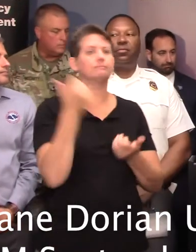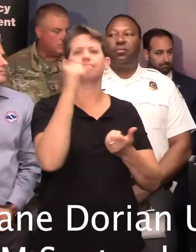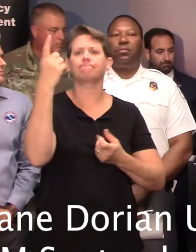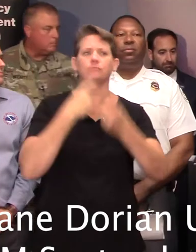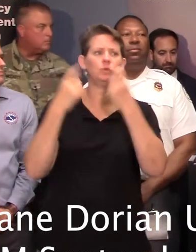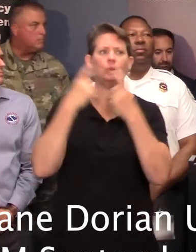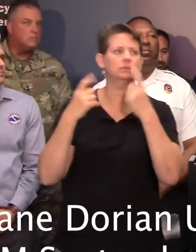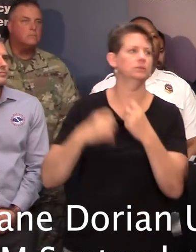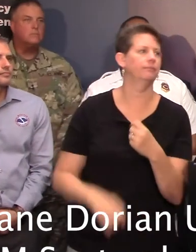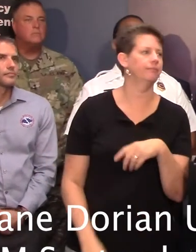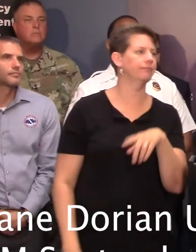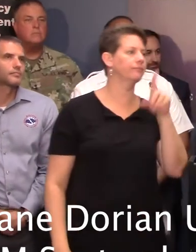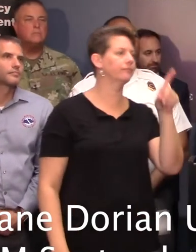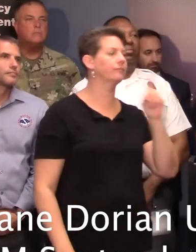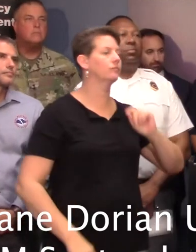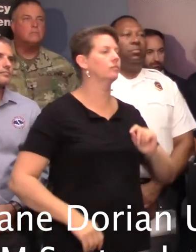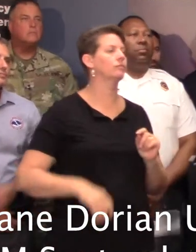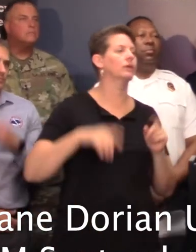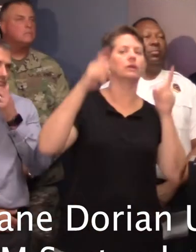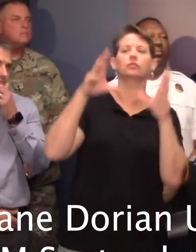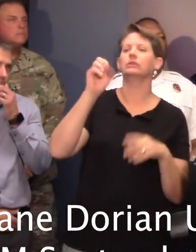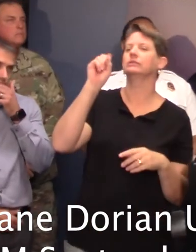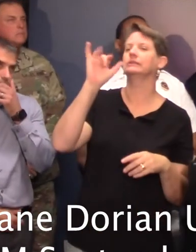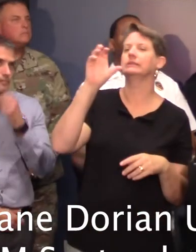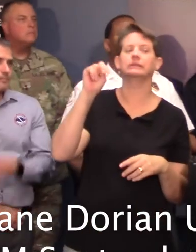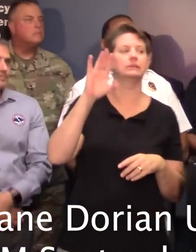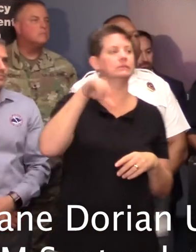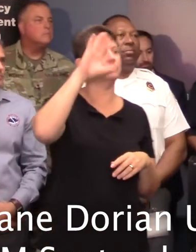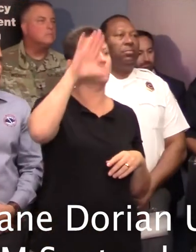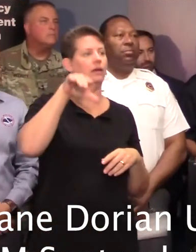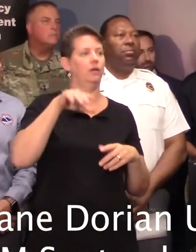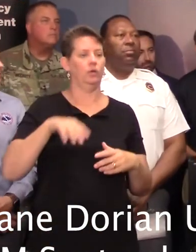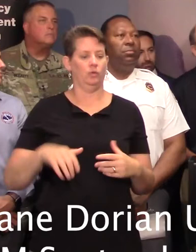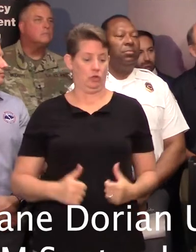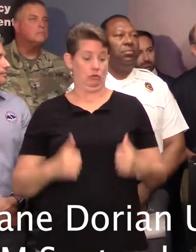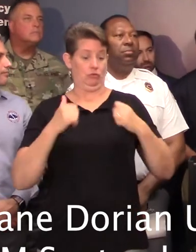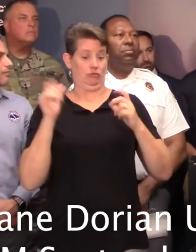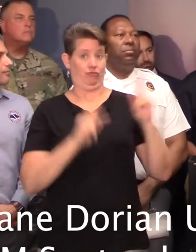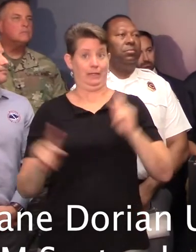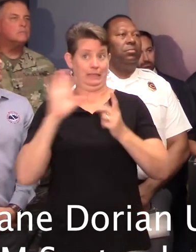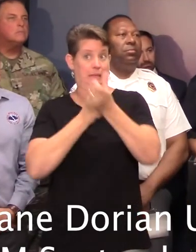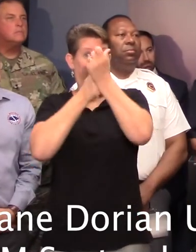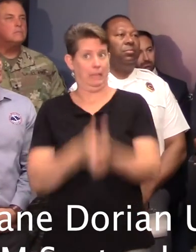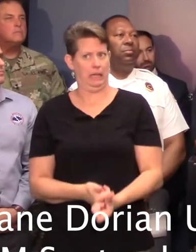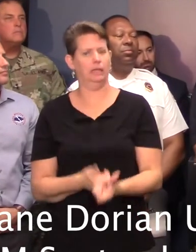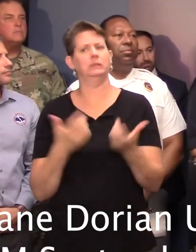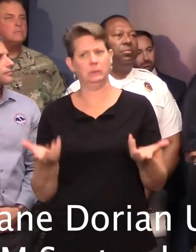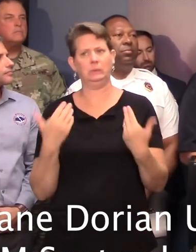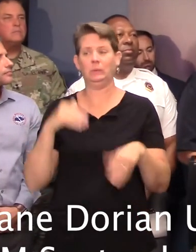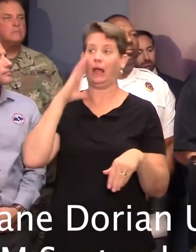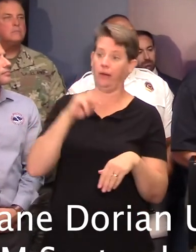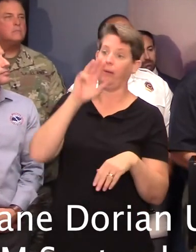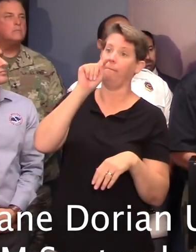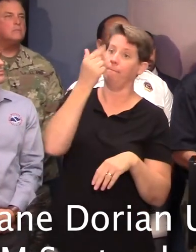questions? Yes, for Director Stinson, know resident compliance has been a big thing. I know for Matthew and Florence